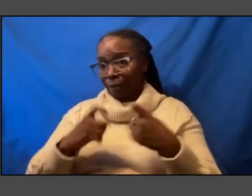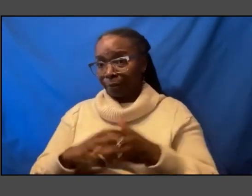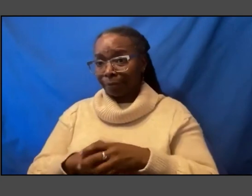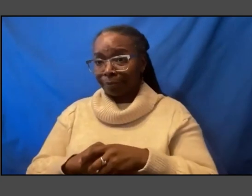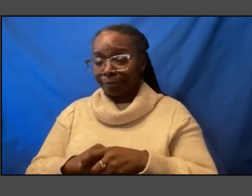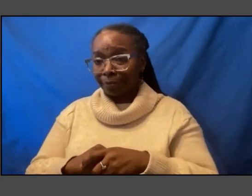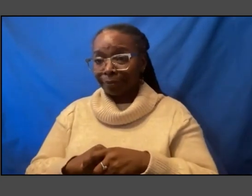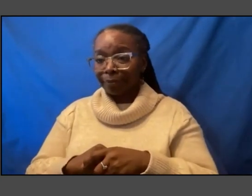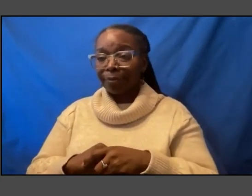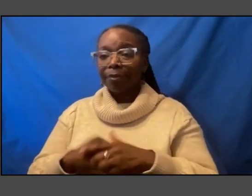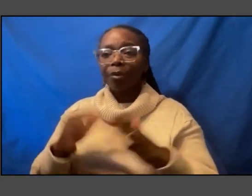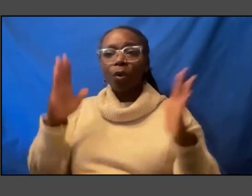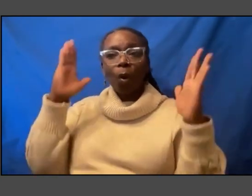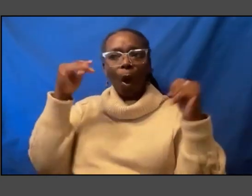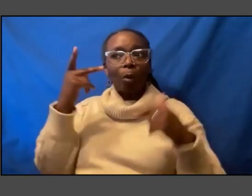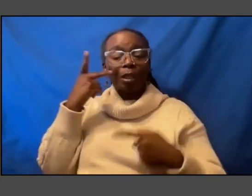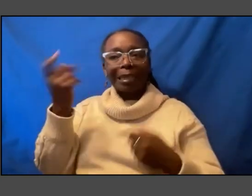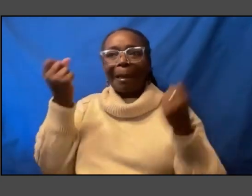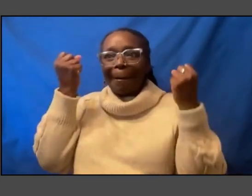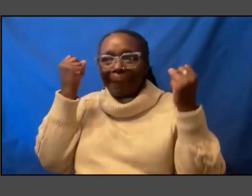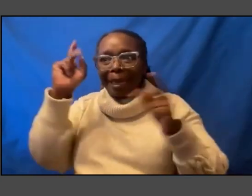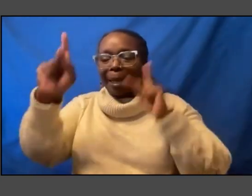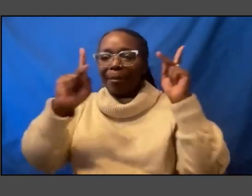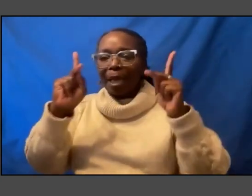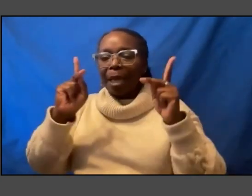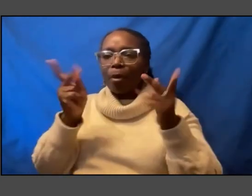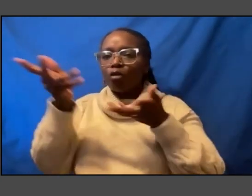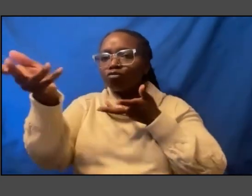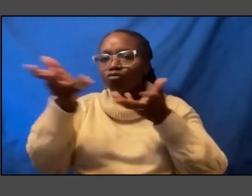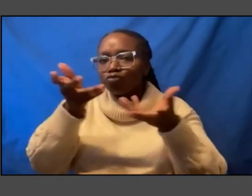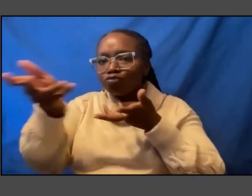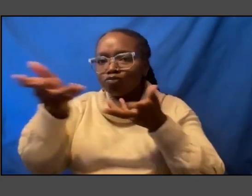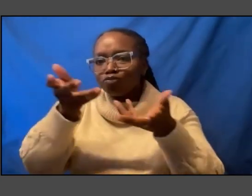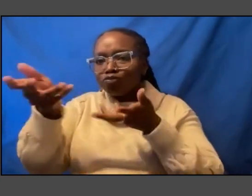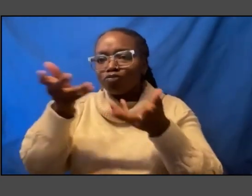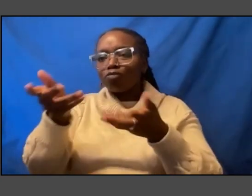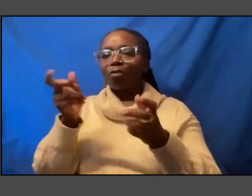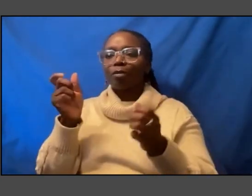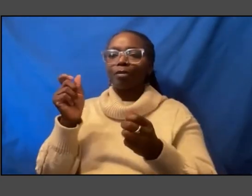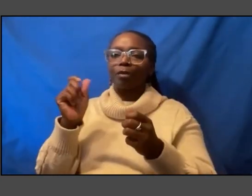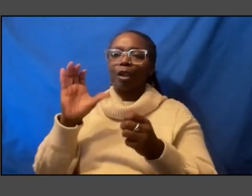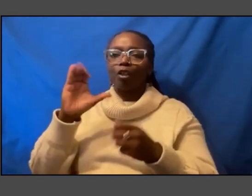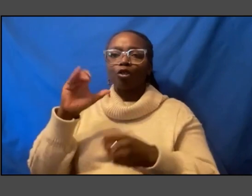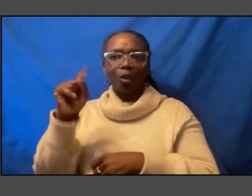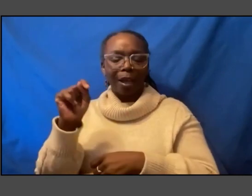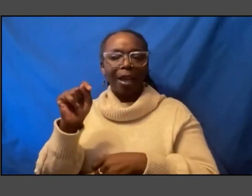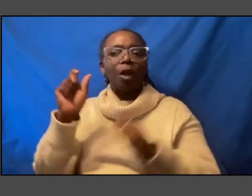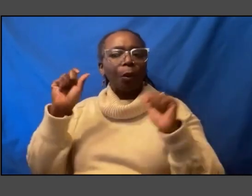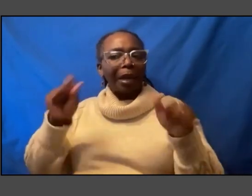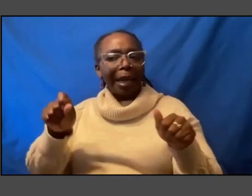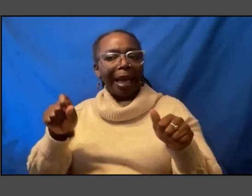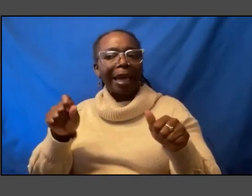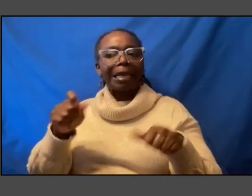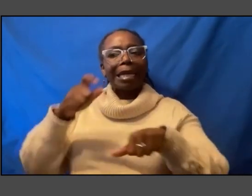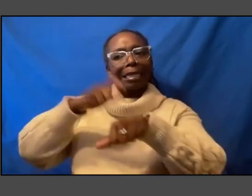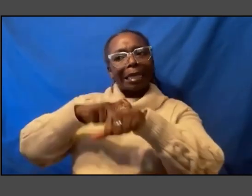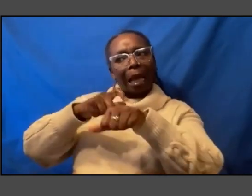lots of audience engagement throughout in the chat and we will be able to have some time at the end for audience Q&A